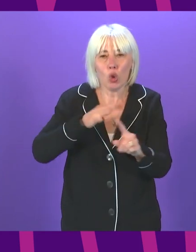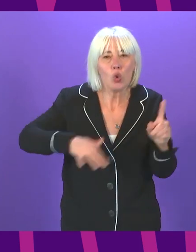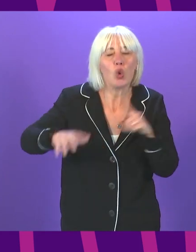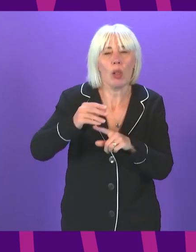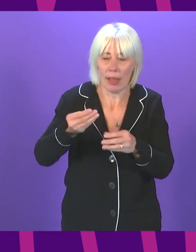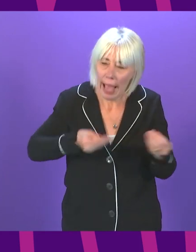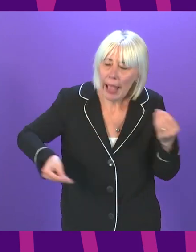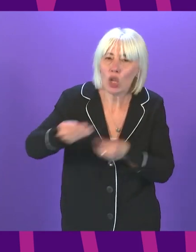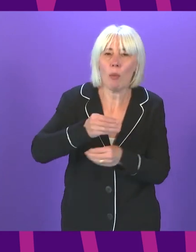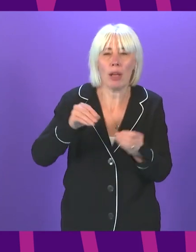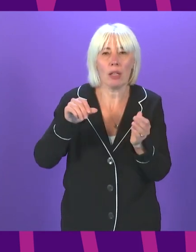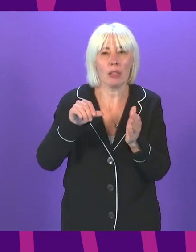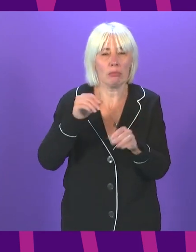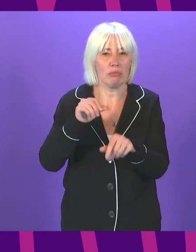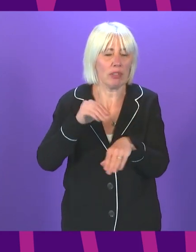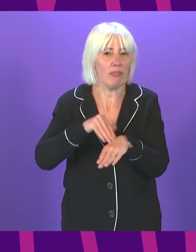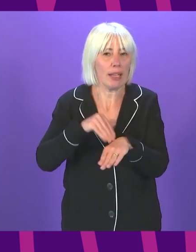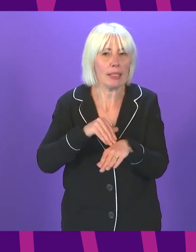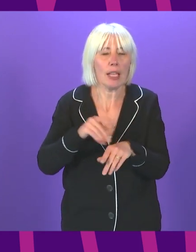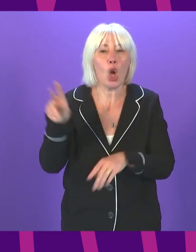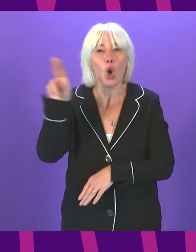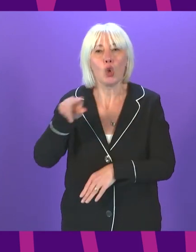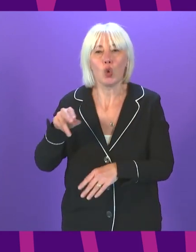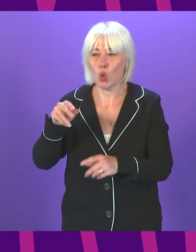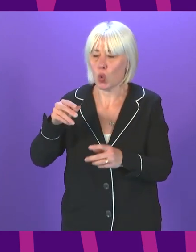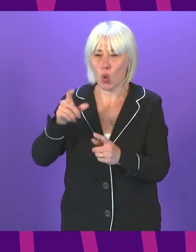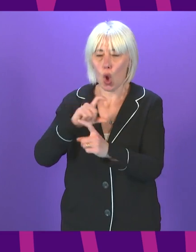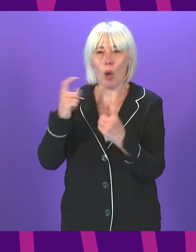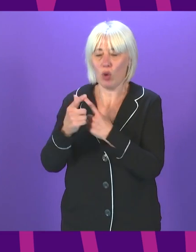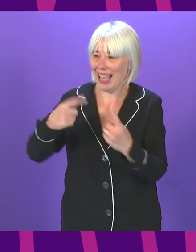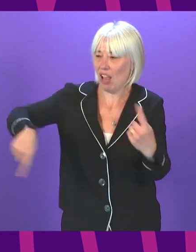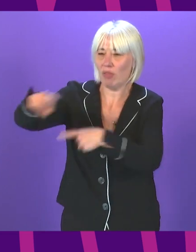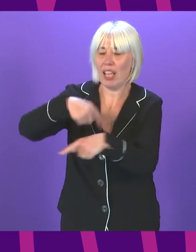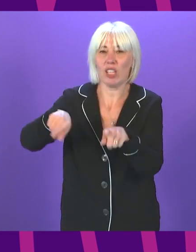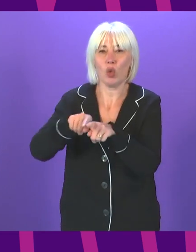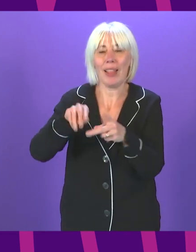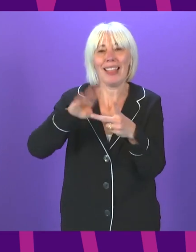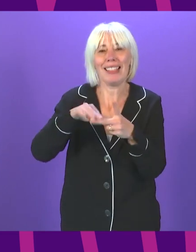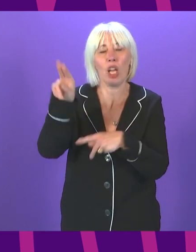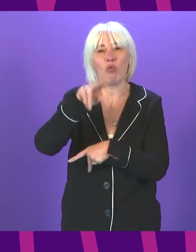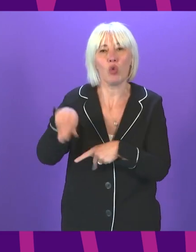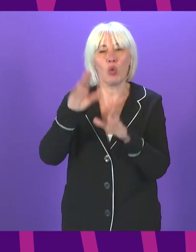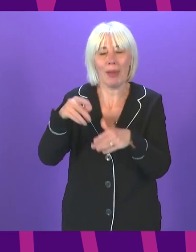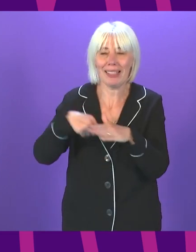Face coverings continue to be worn by staff in all school communal areas and by staff and pupils in secondary school classrooms. In indoor areas of sports